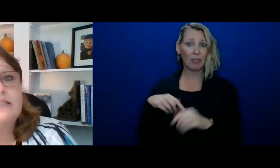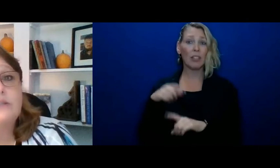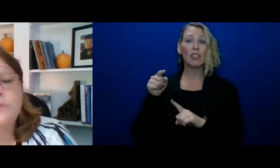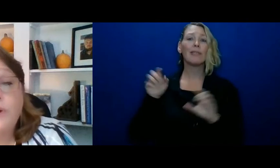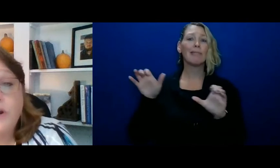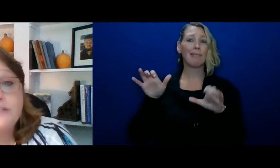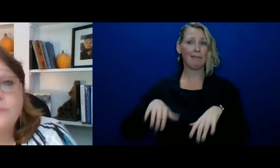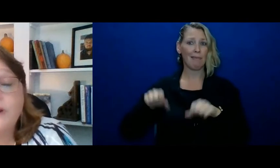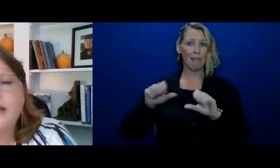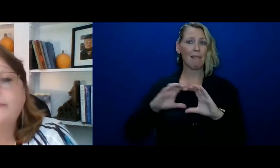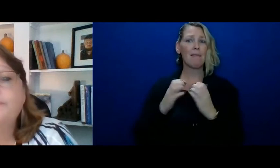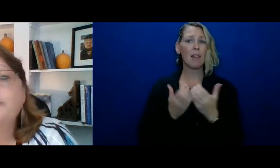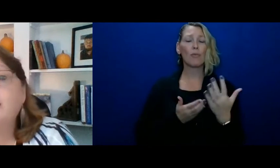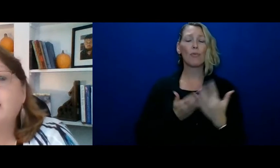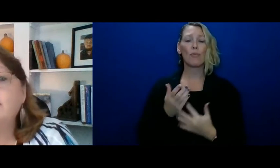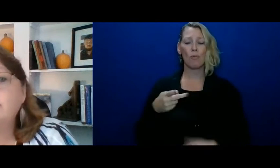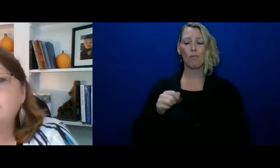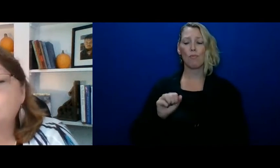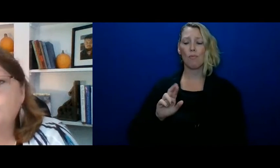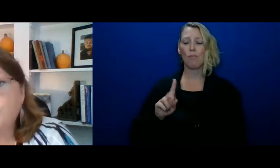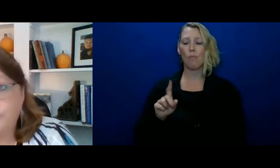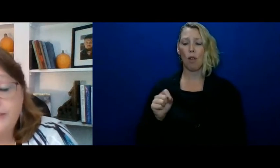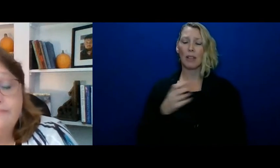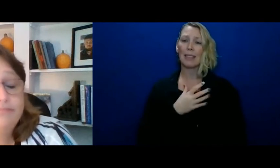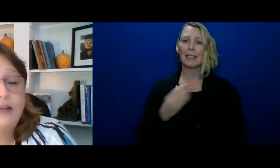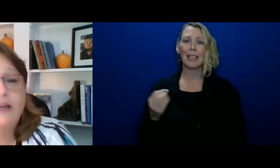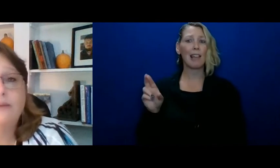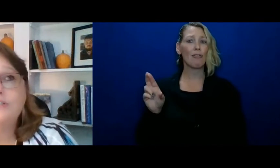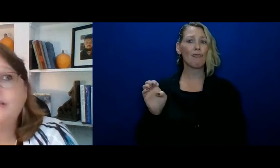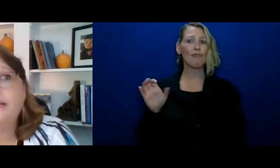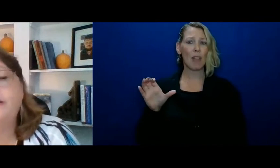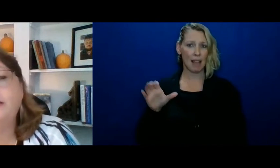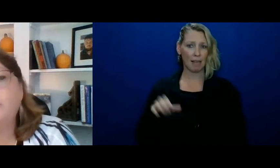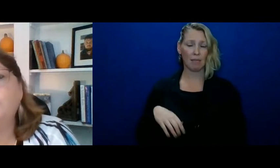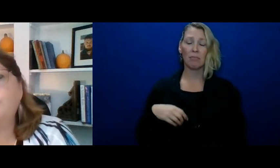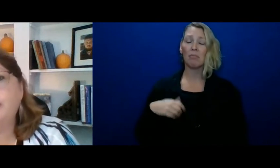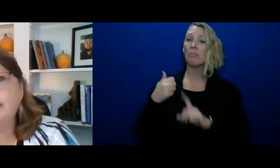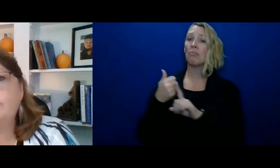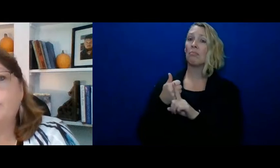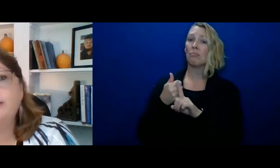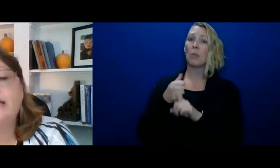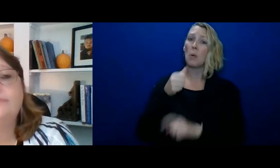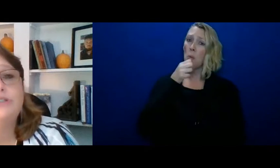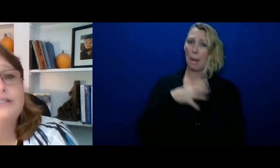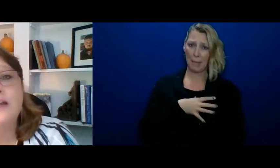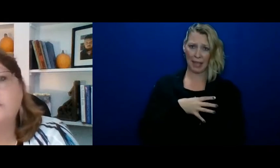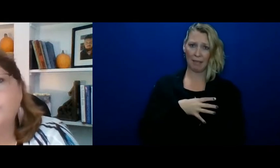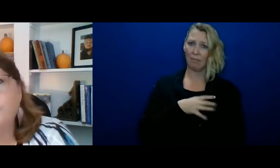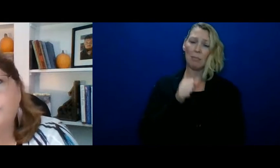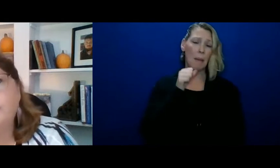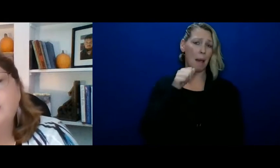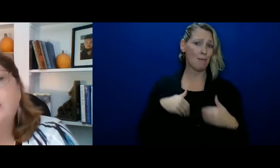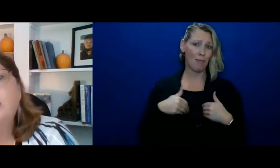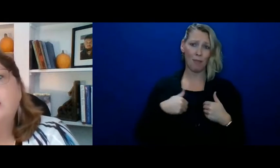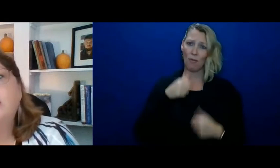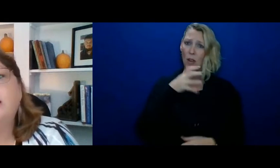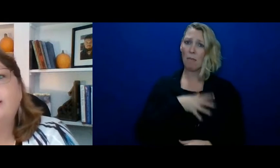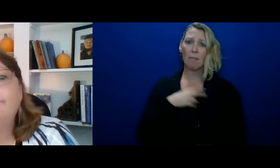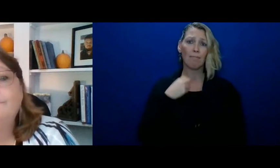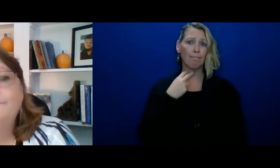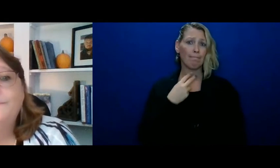classes through Parks and Rec. And this woman, she's not even a young woman at this point in time. She's nonverbal.